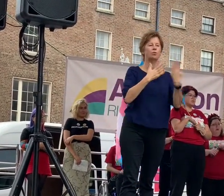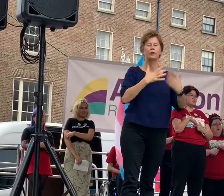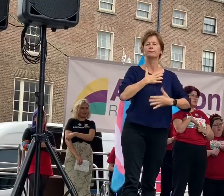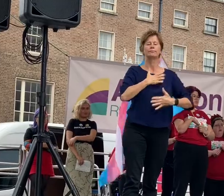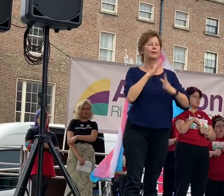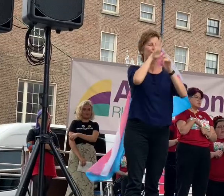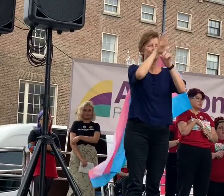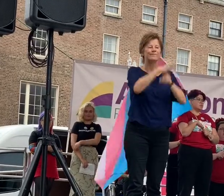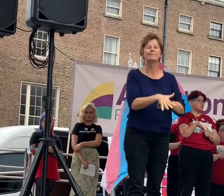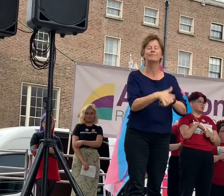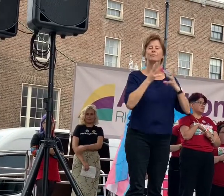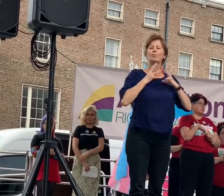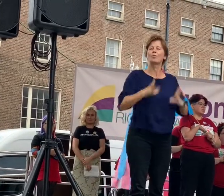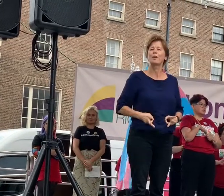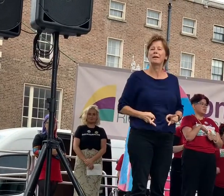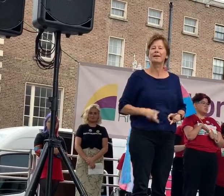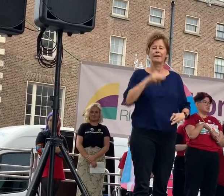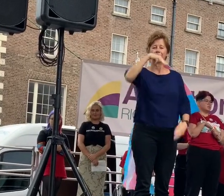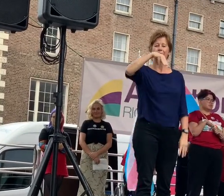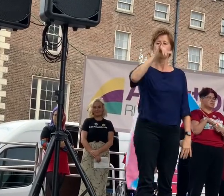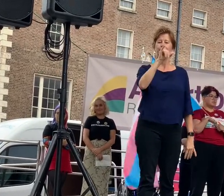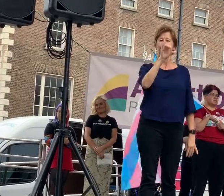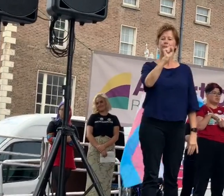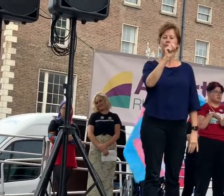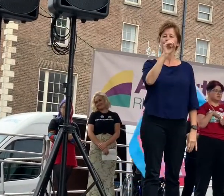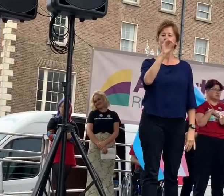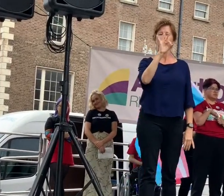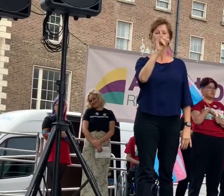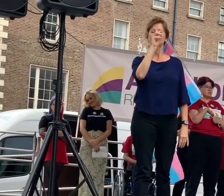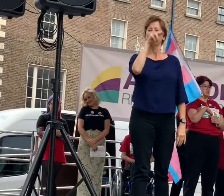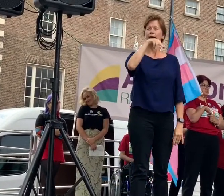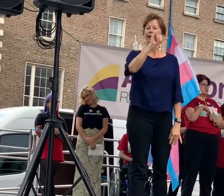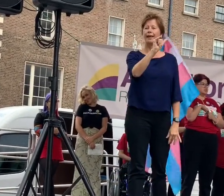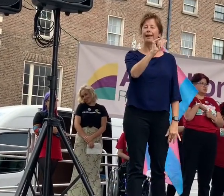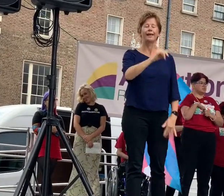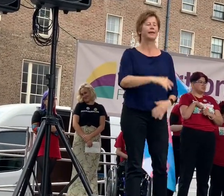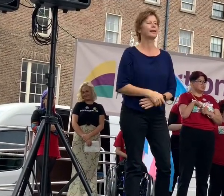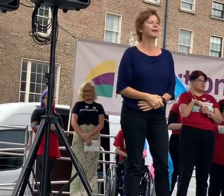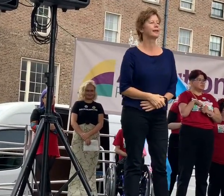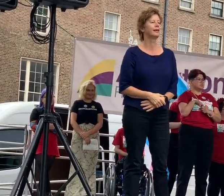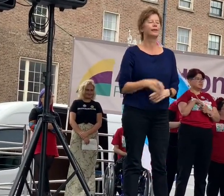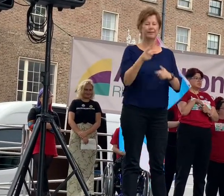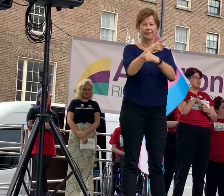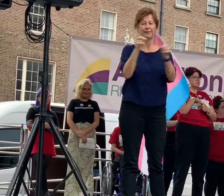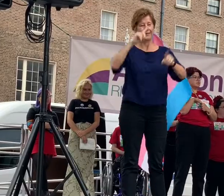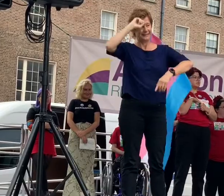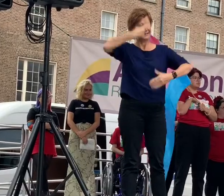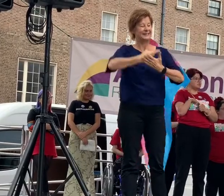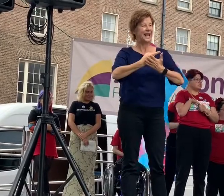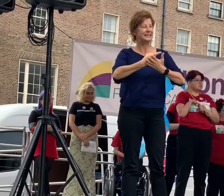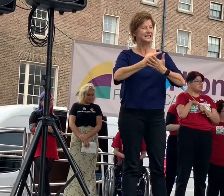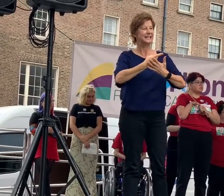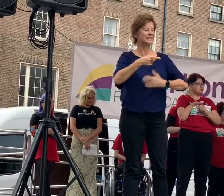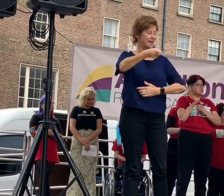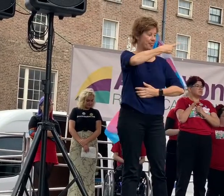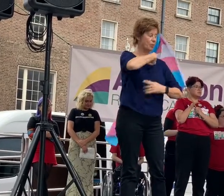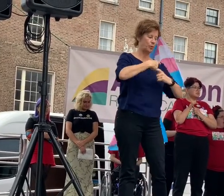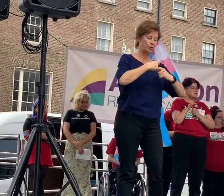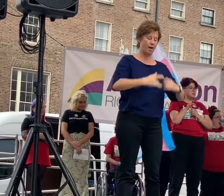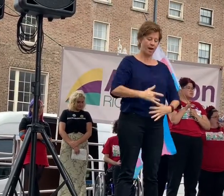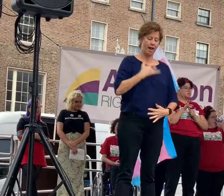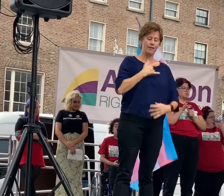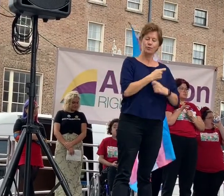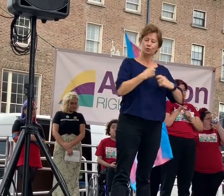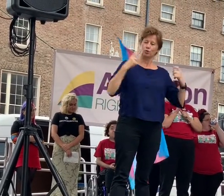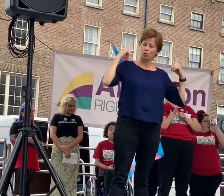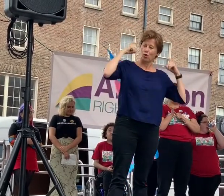Together for Yes decided that our lives were too complicated for you to support. All forms of healthcare are an